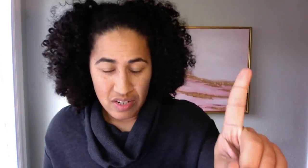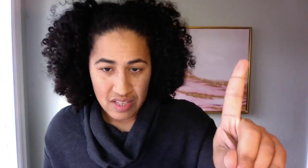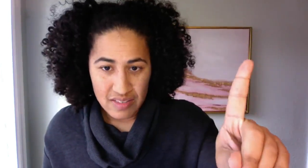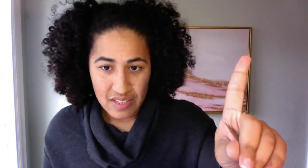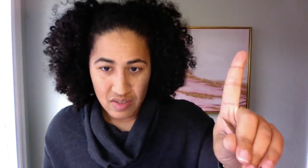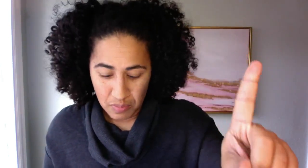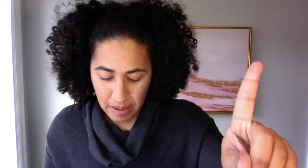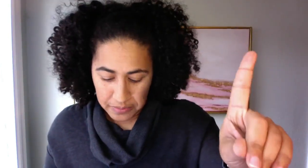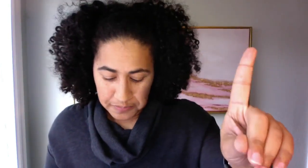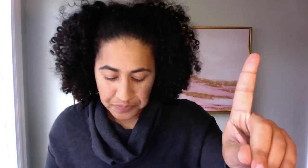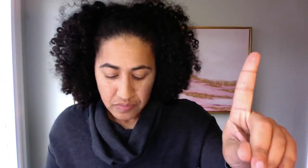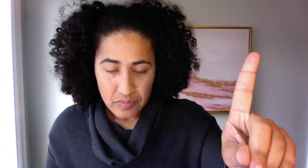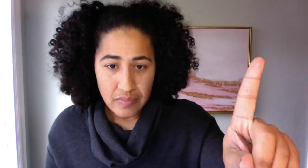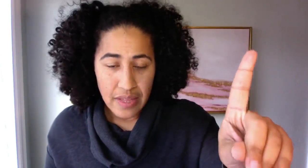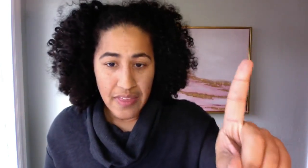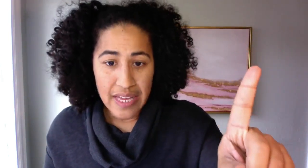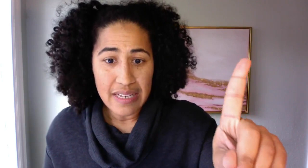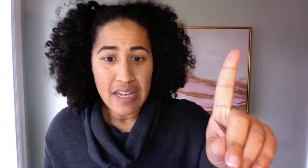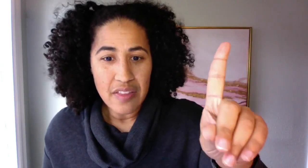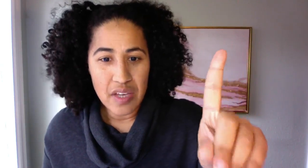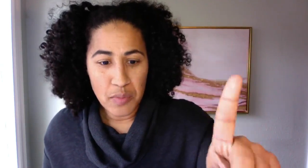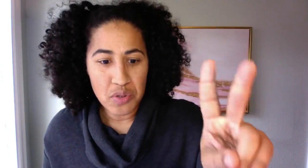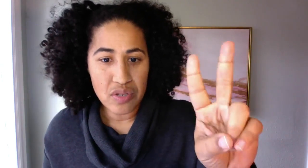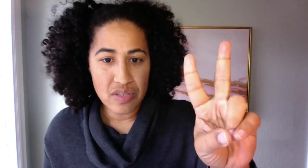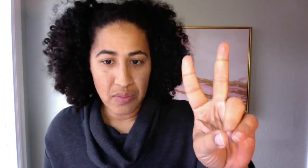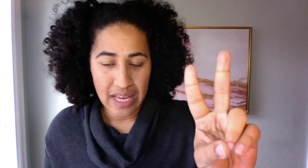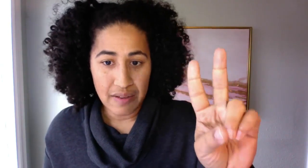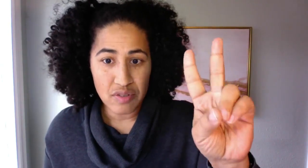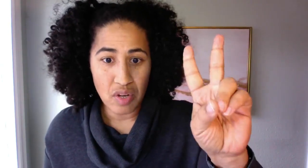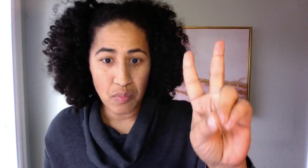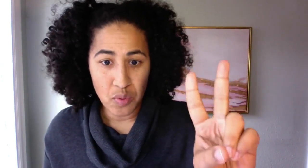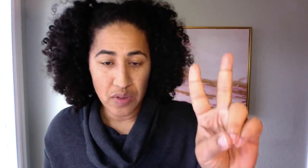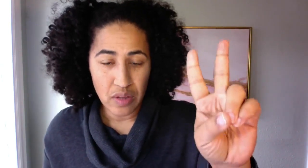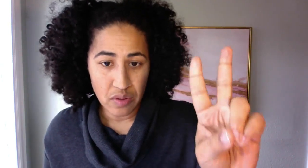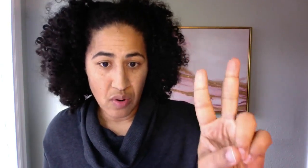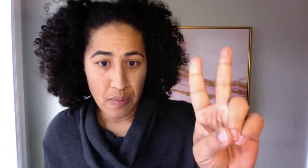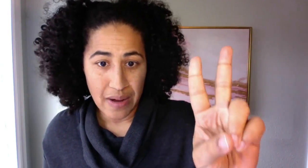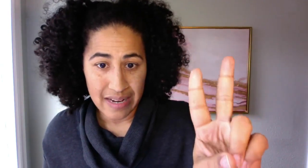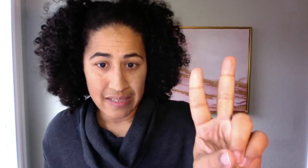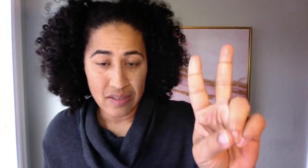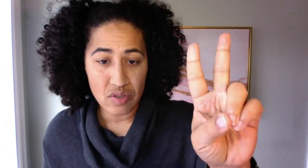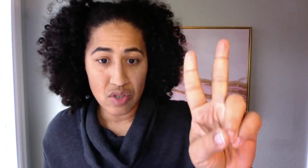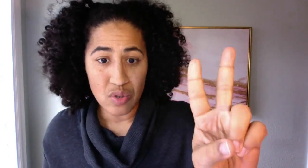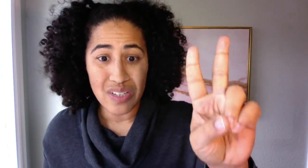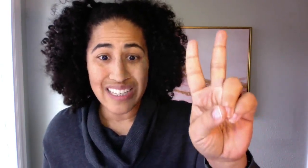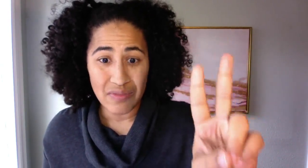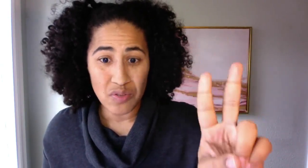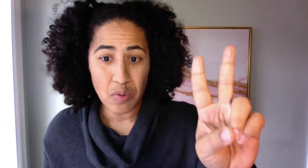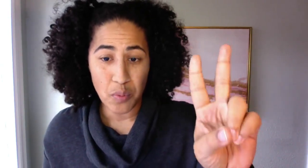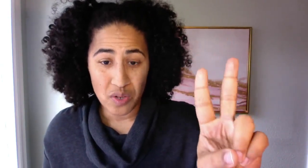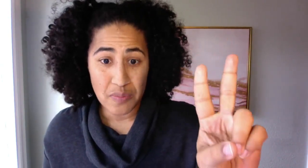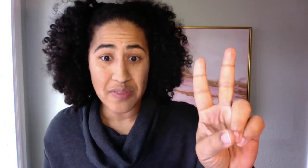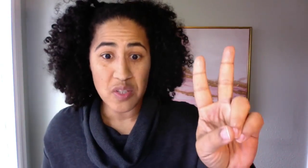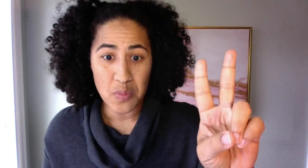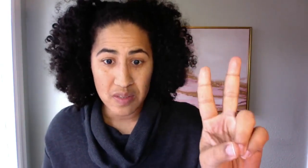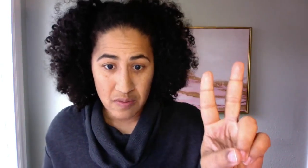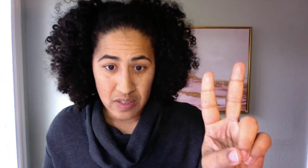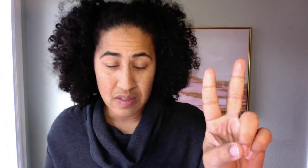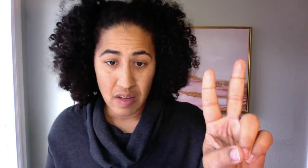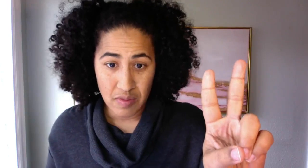sensing there's a problem. Then the emotions that we have start moving through our bodies to give us reports about the specifics of the